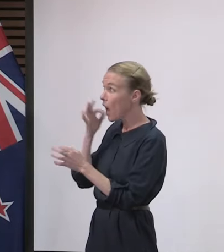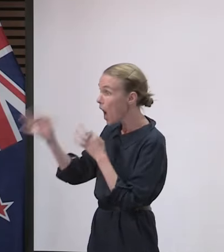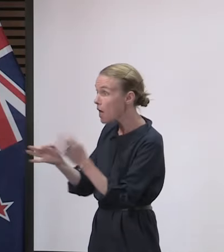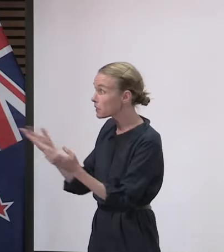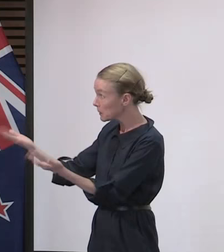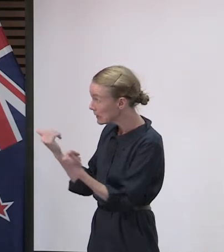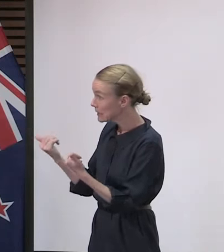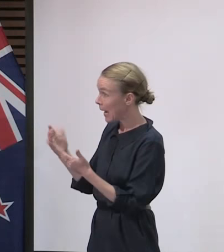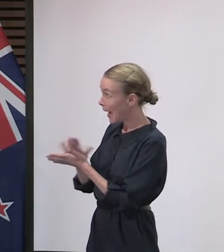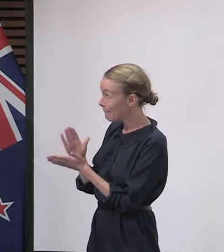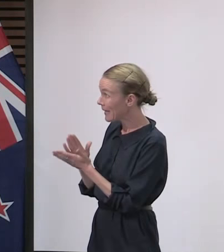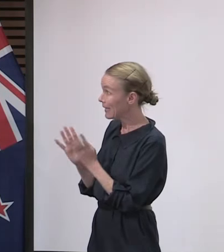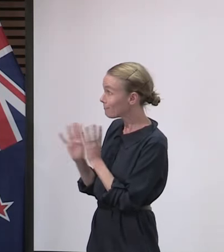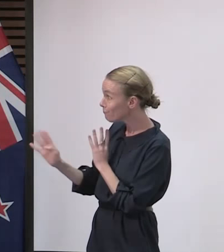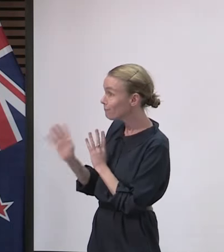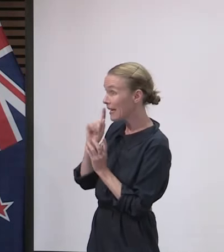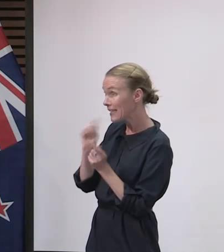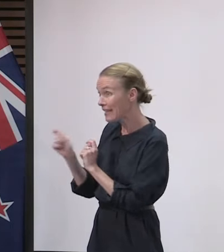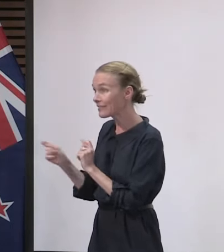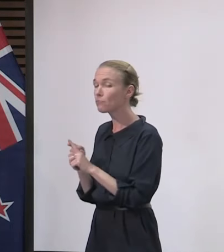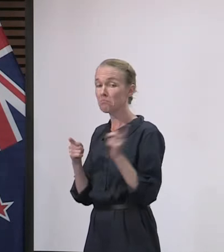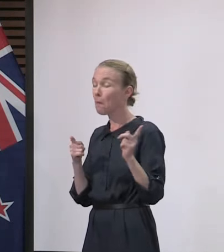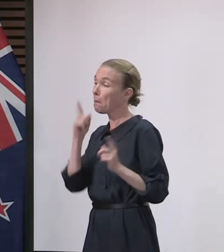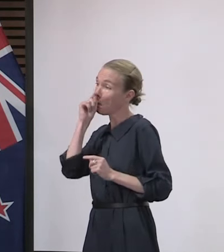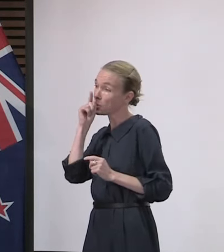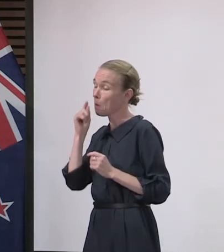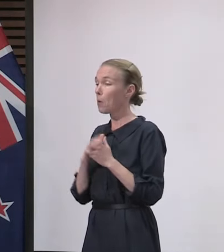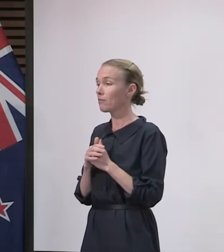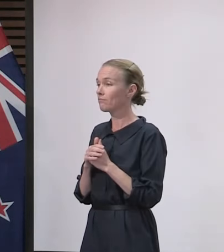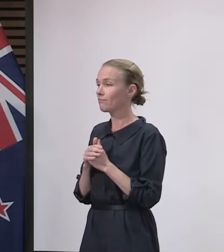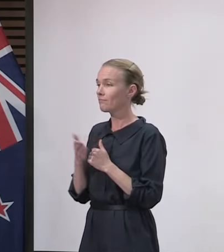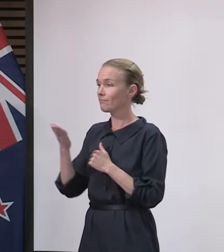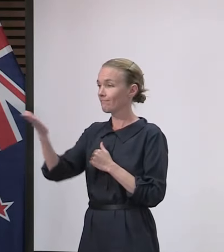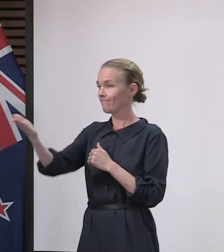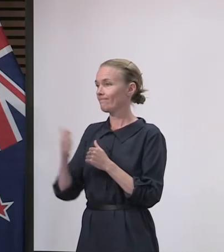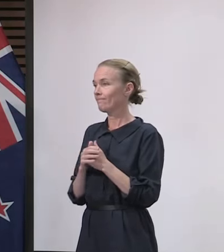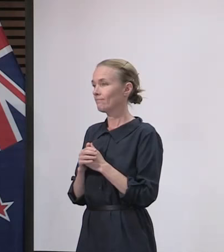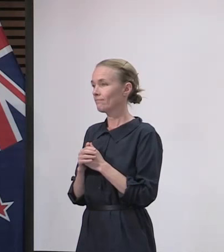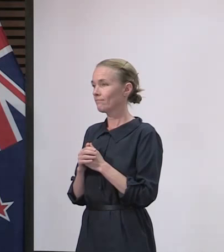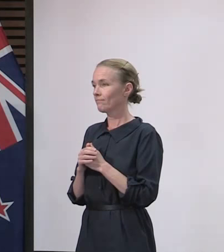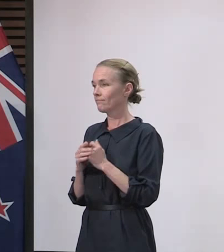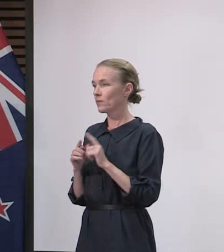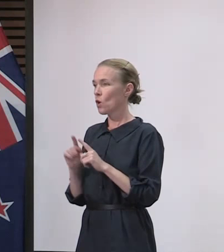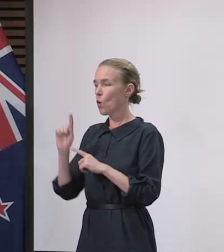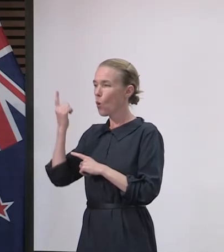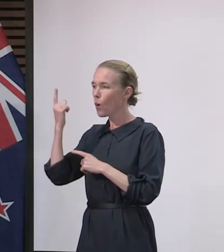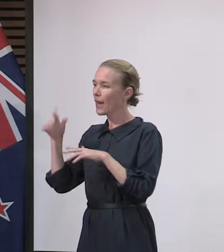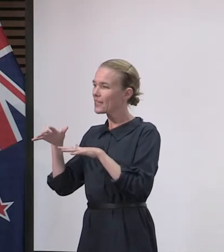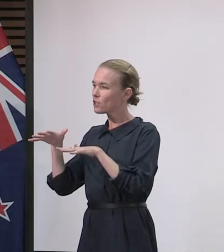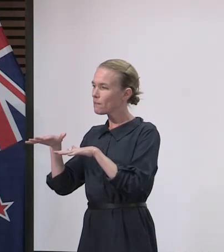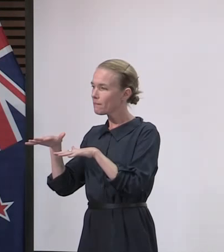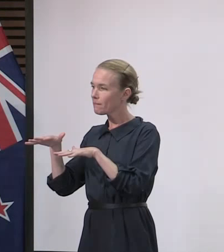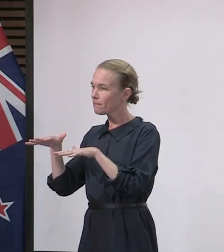Health Service has said it's going to be a significant challenge for it to meet the government's contact tracing requirements. Are you